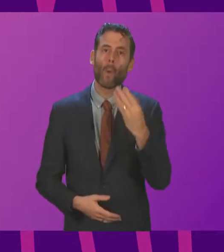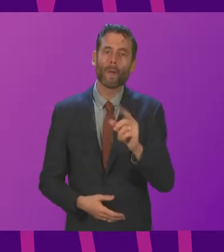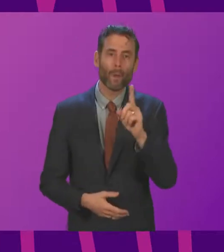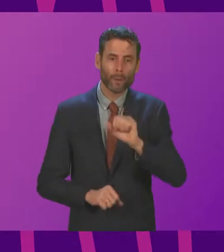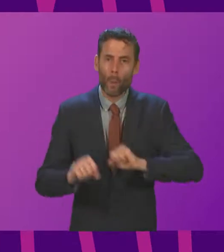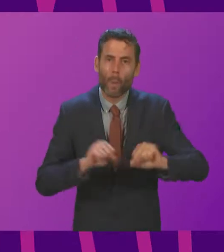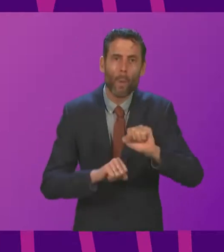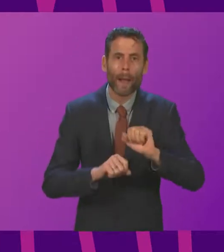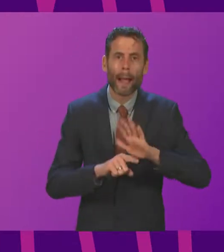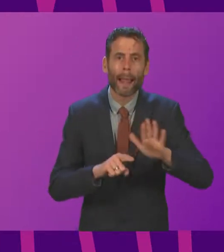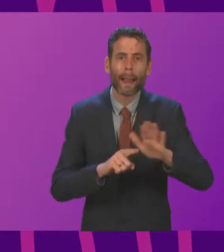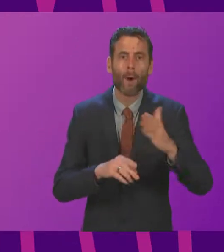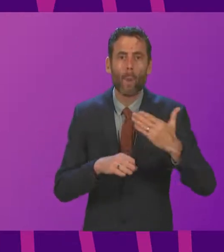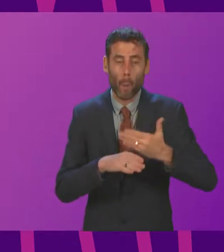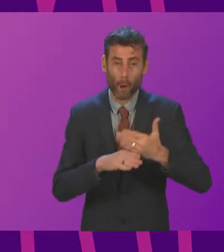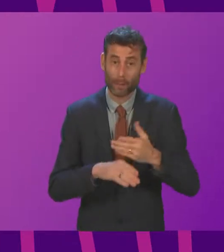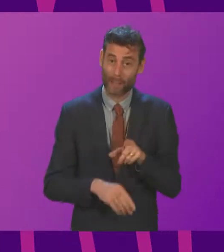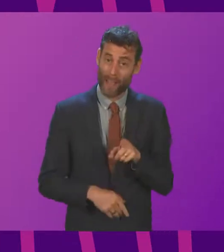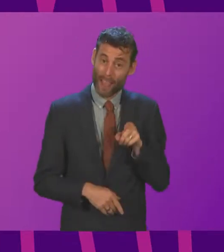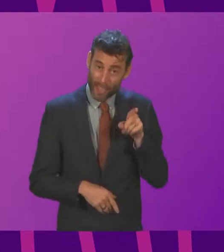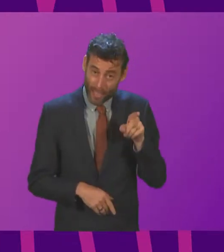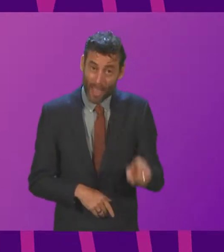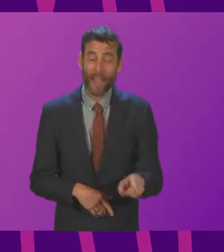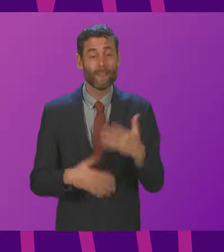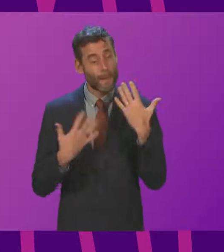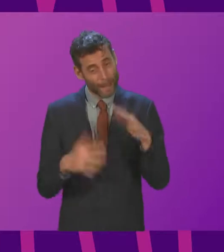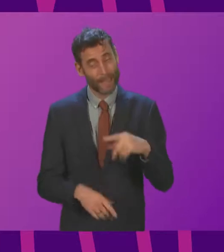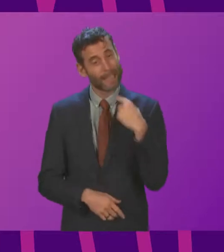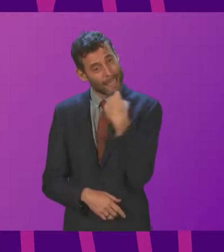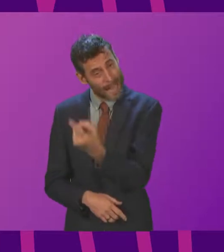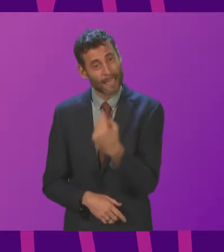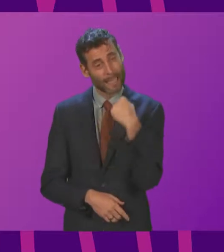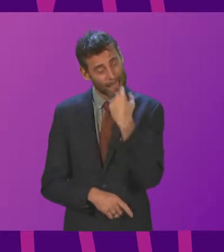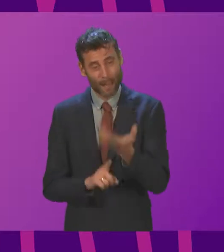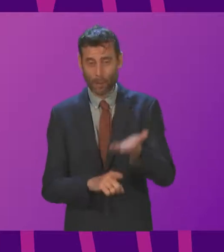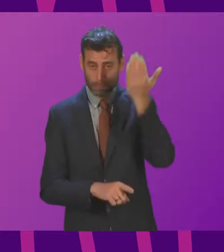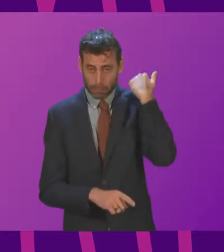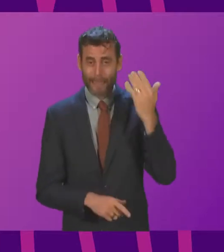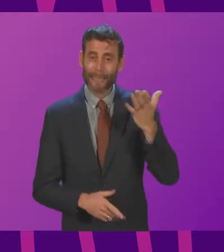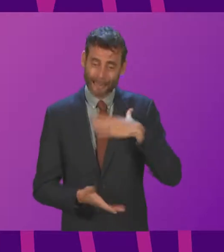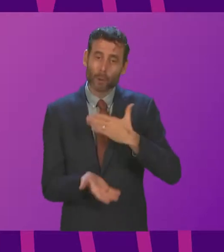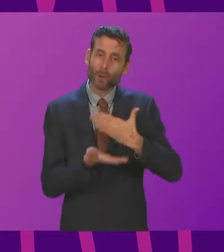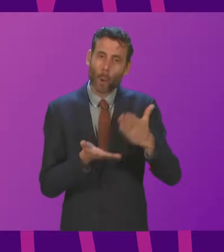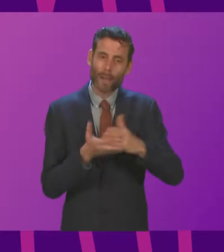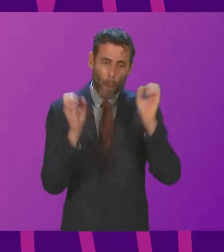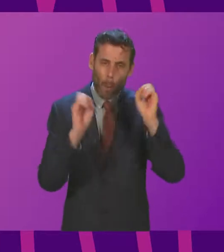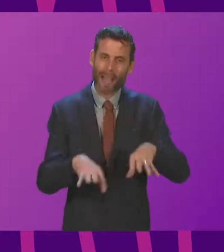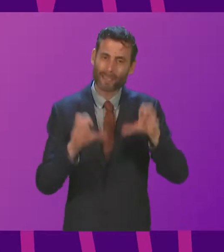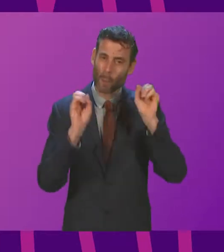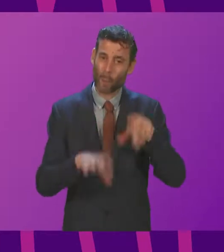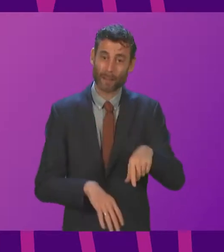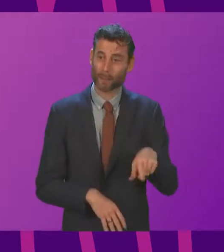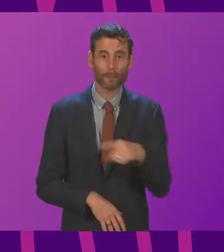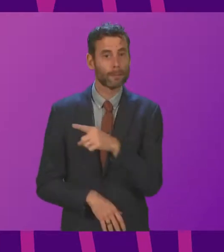on the front line throughout this pandemic. They have been crying out for months for Nicola Sturgeon to tackle the waste crisis, but they have been